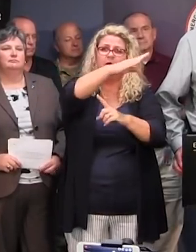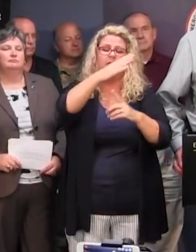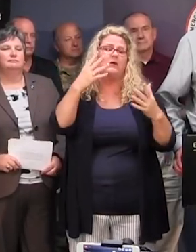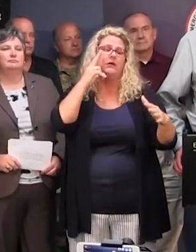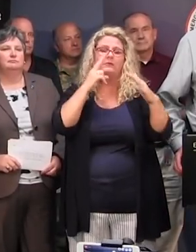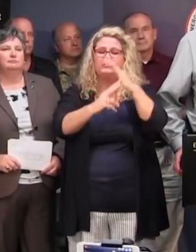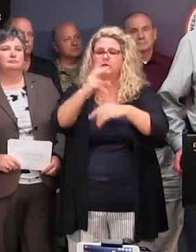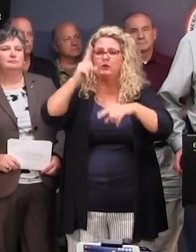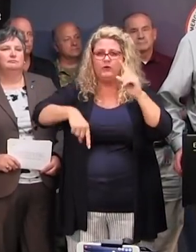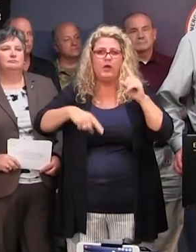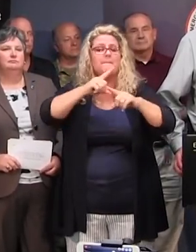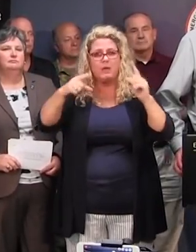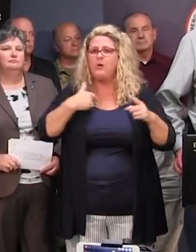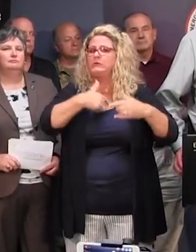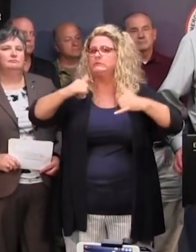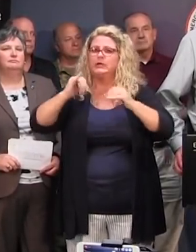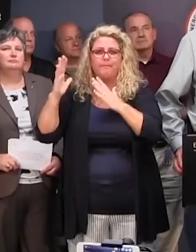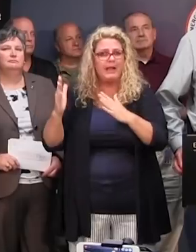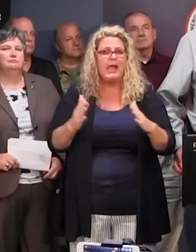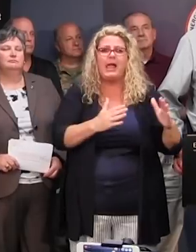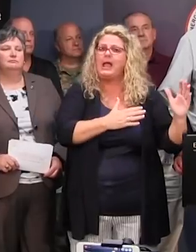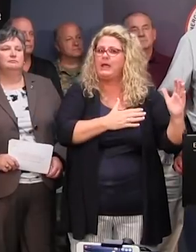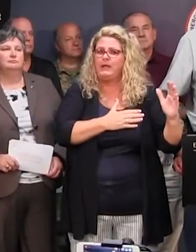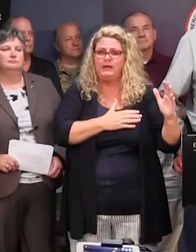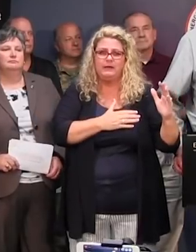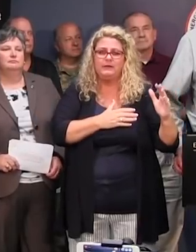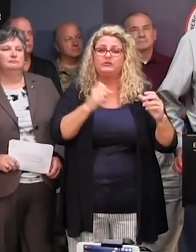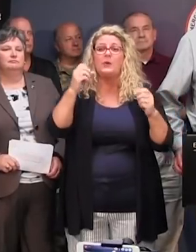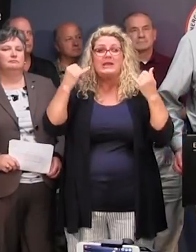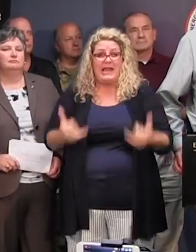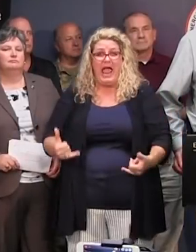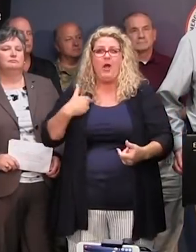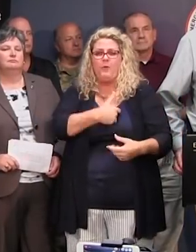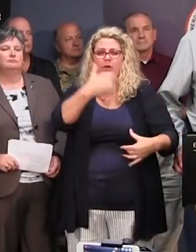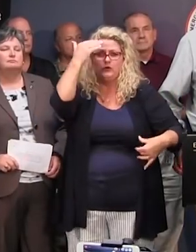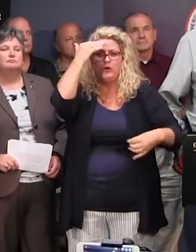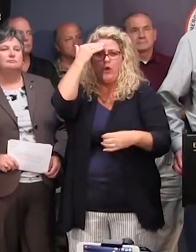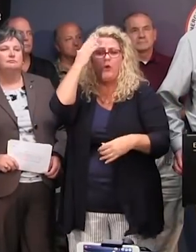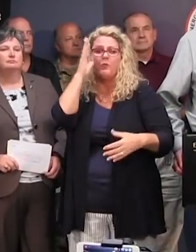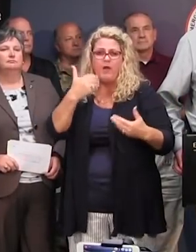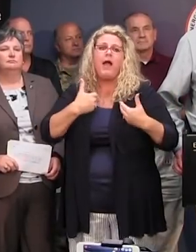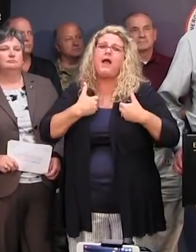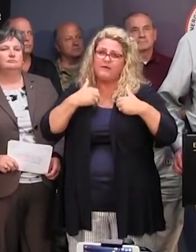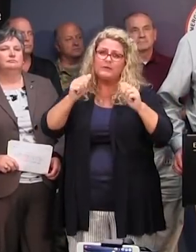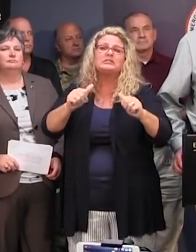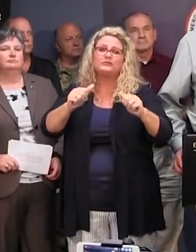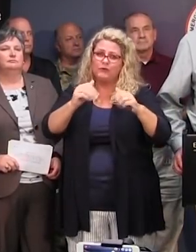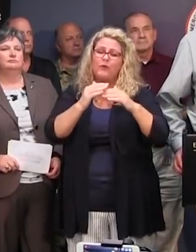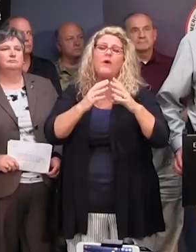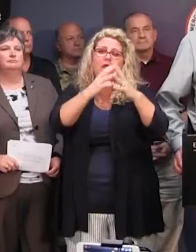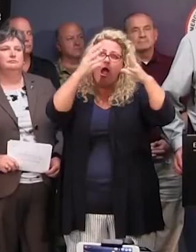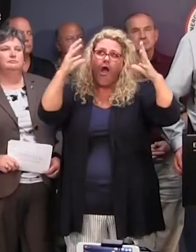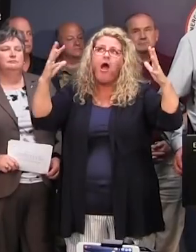planned for this storm activity. But with the shift of that storm, we now know that we're going to have potential of excess rain across